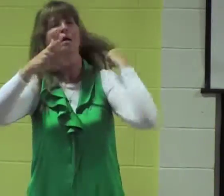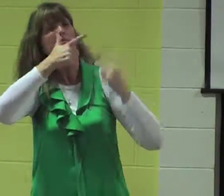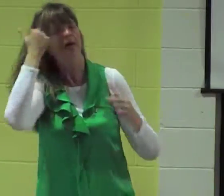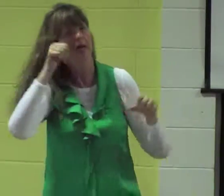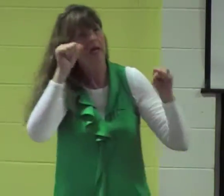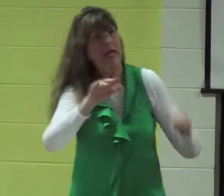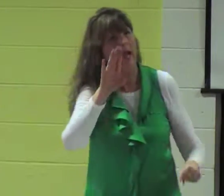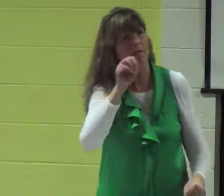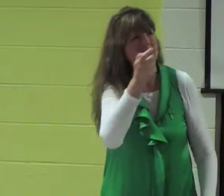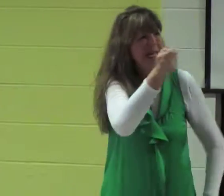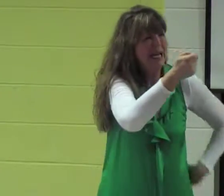Jesus.